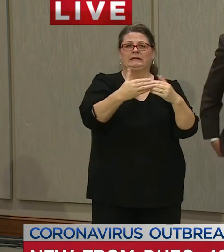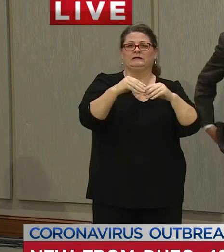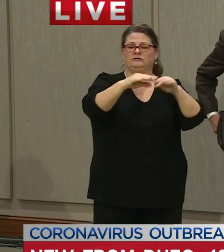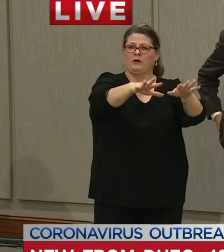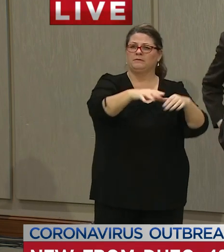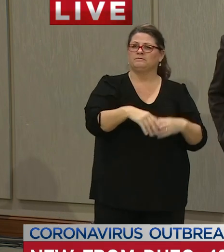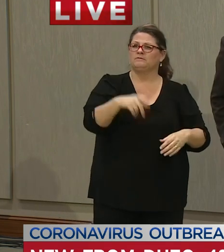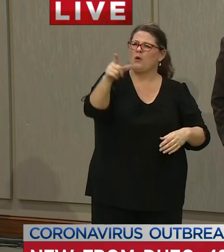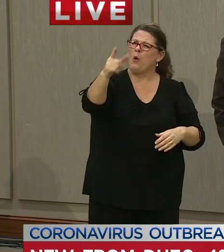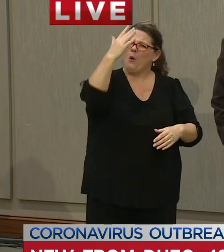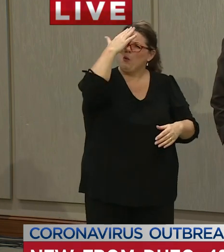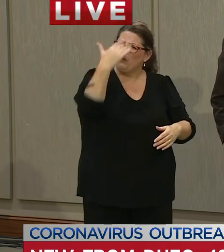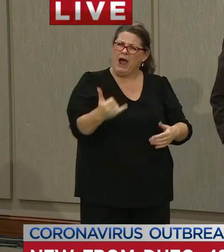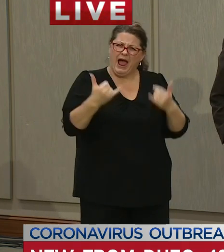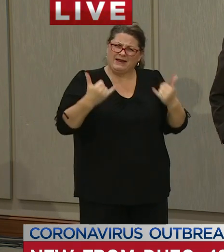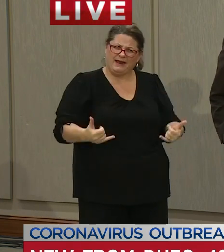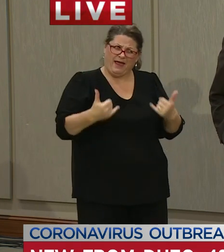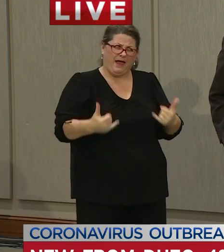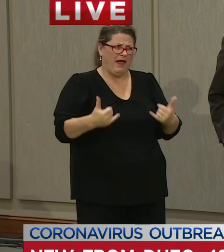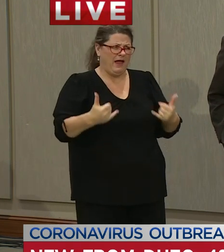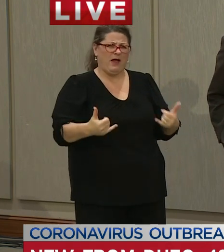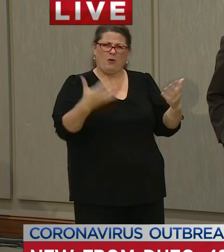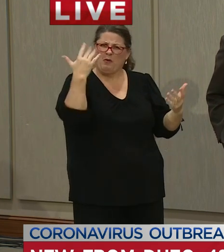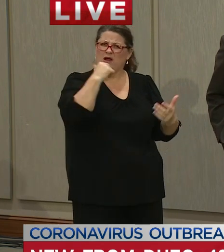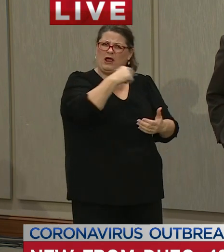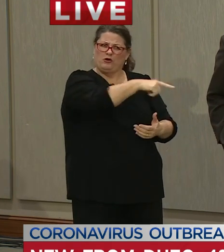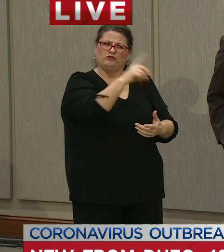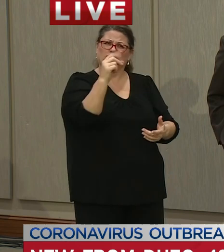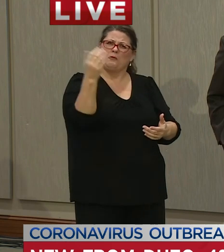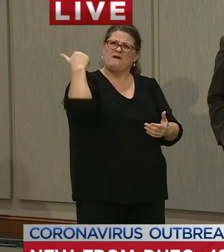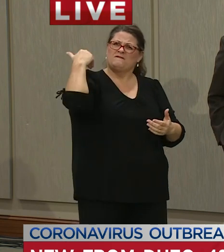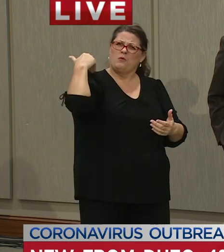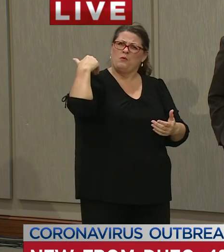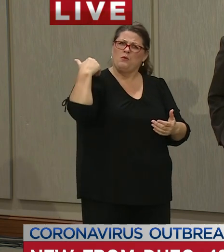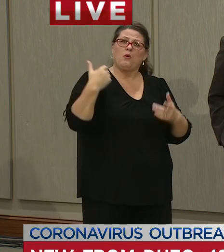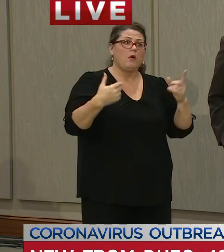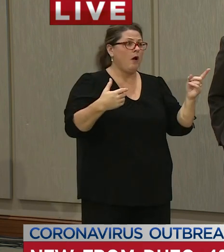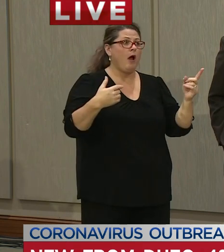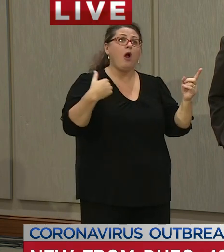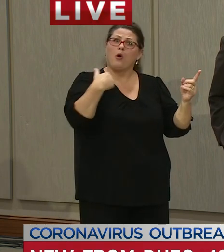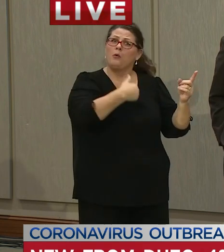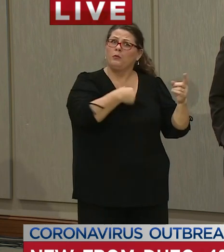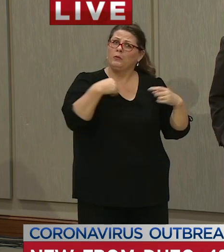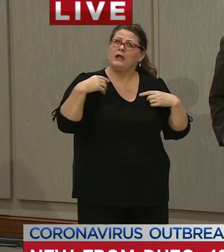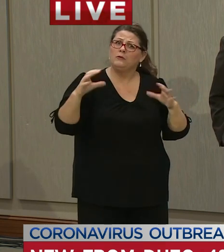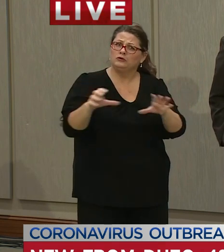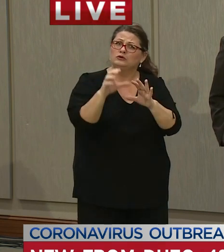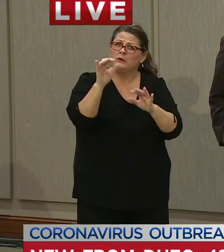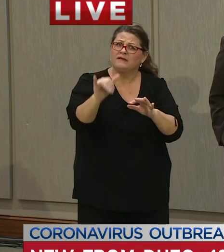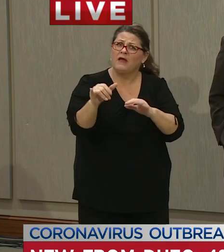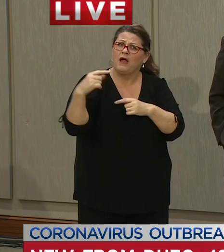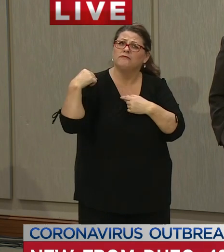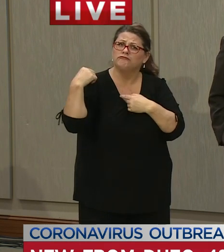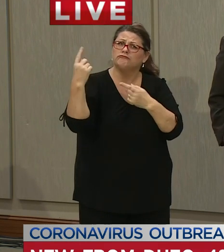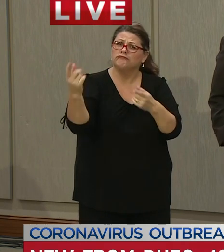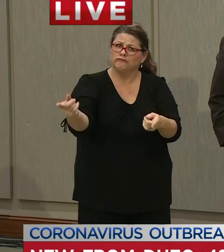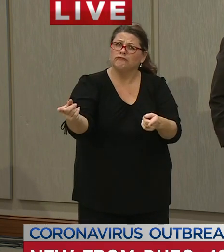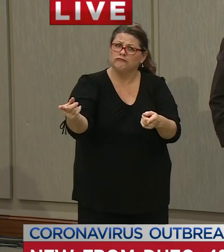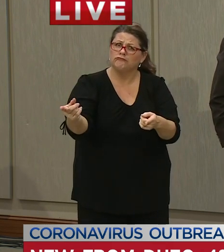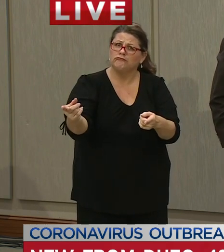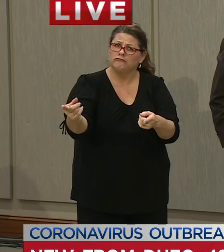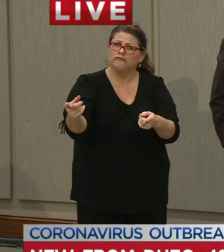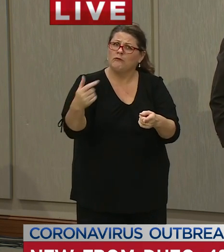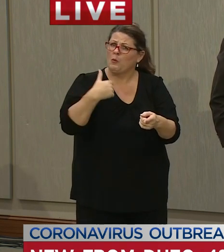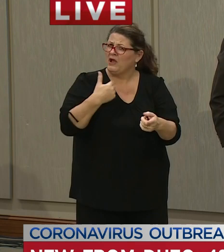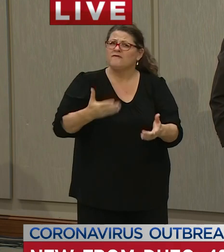is it so important now i just wonder if this is something that's already been done or it is it's something that we've been doing since day one and we have offered contact